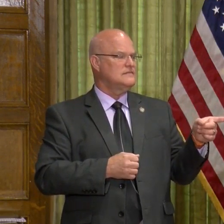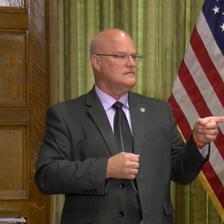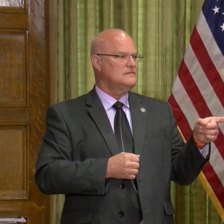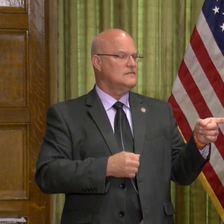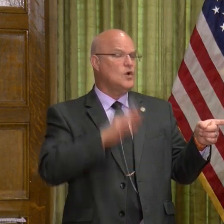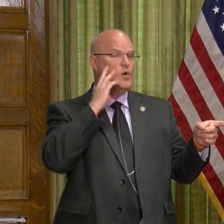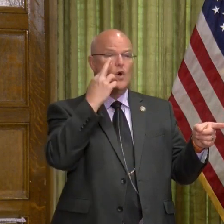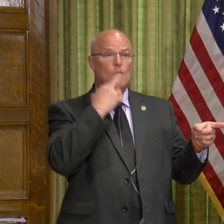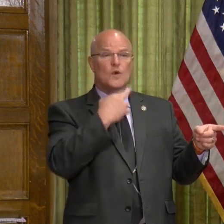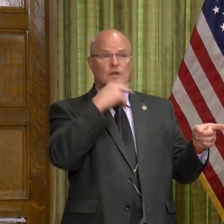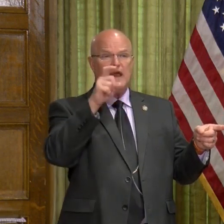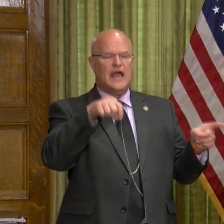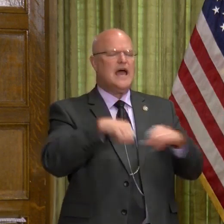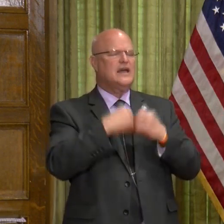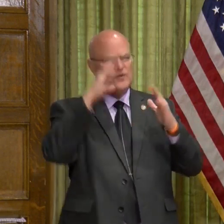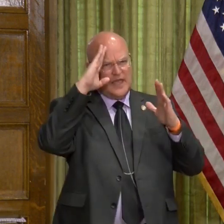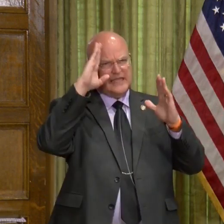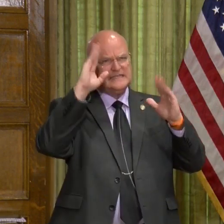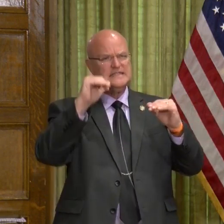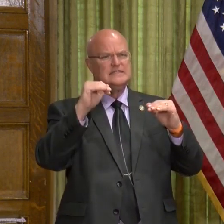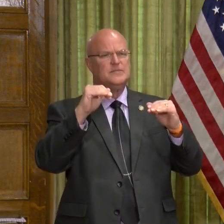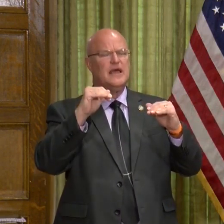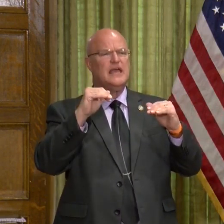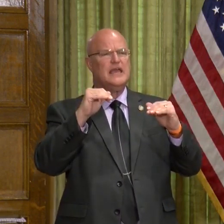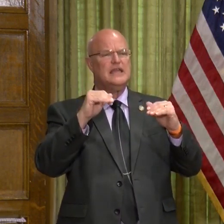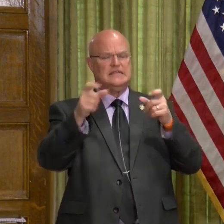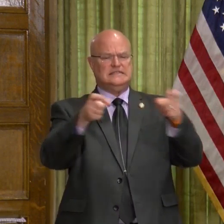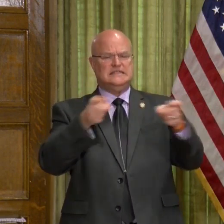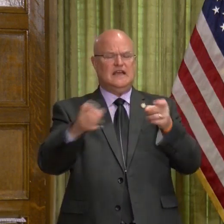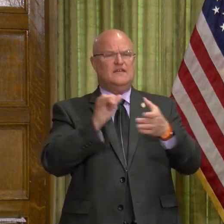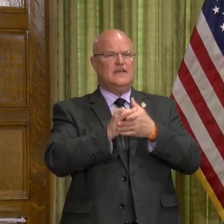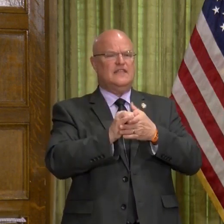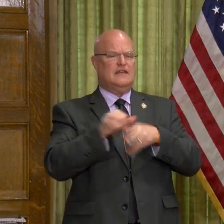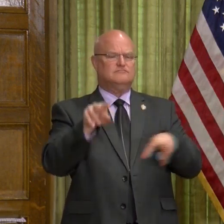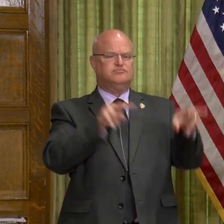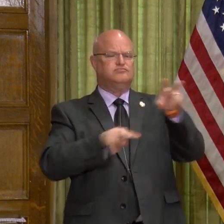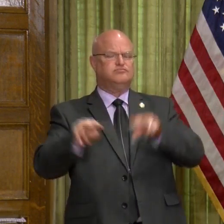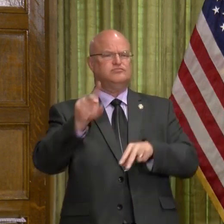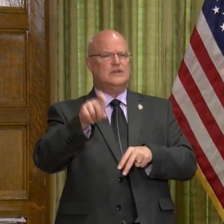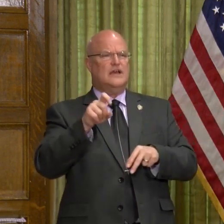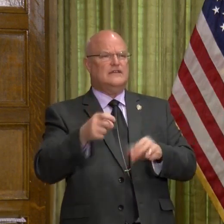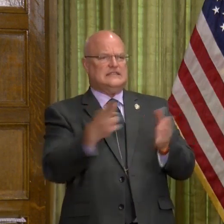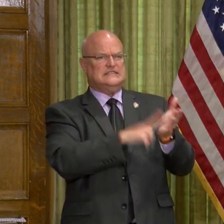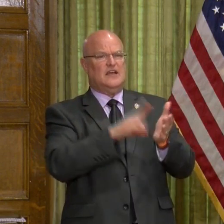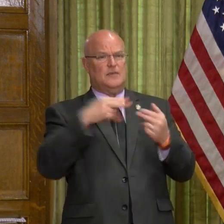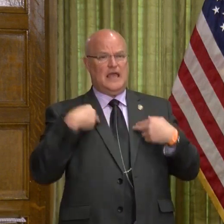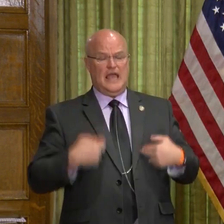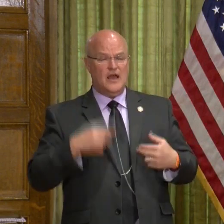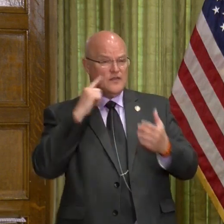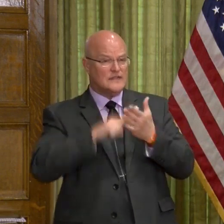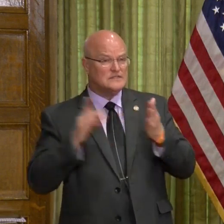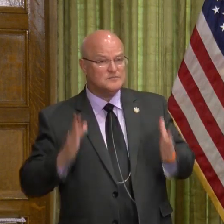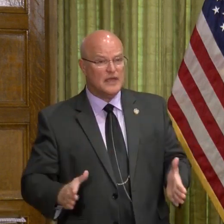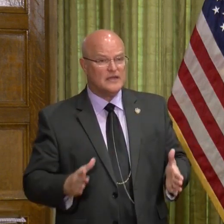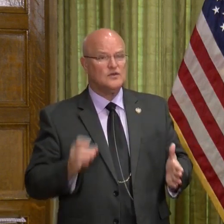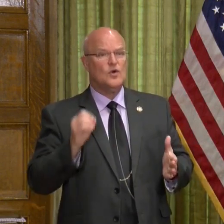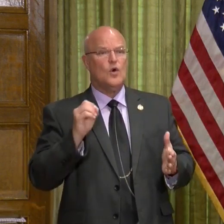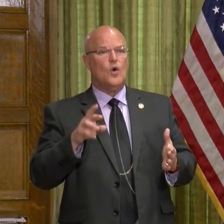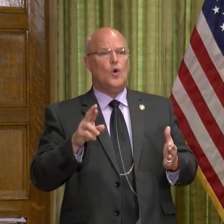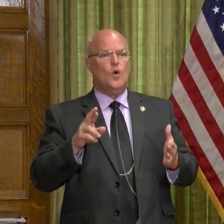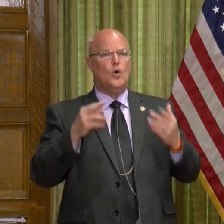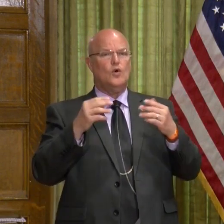Will restaurants have to – how do you anticipate governing that overseeing, and will they have to get signed off by a health inspector before,